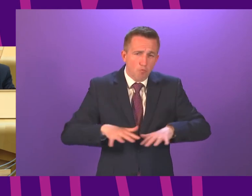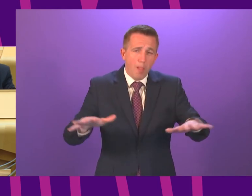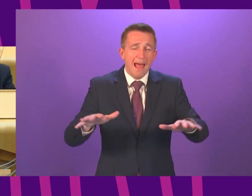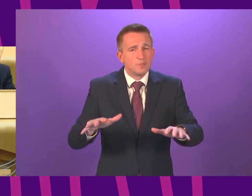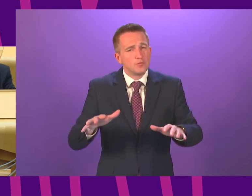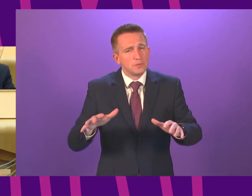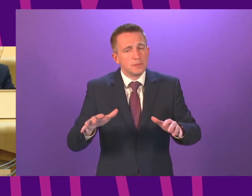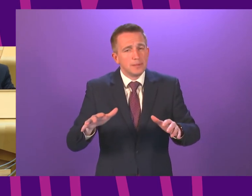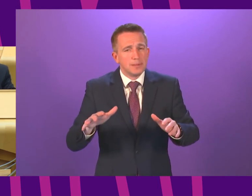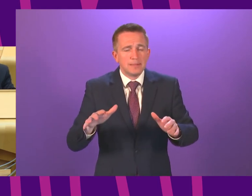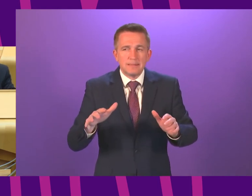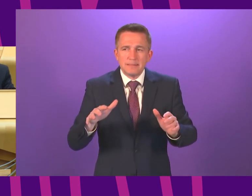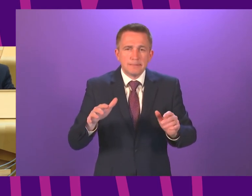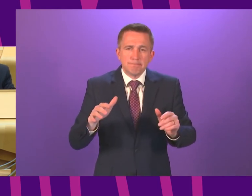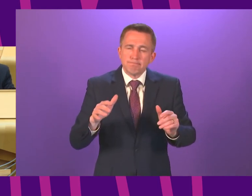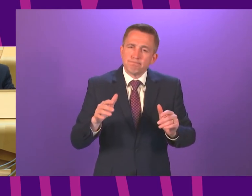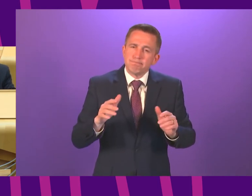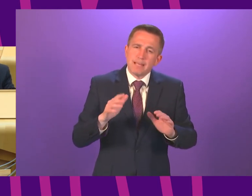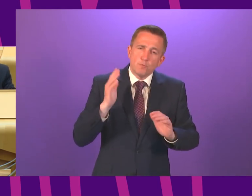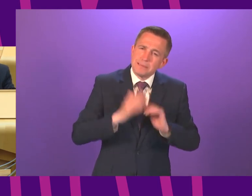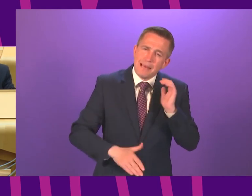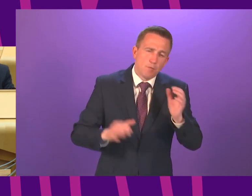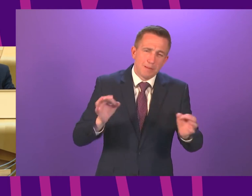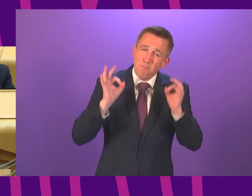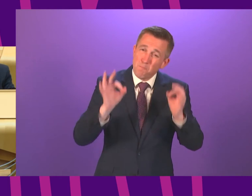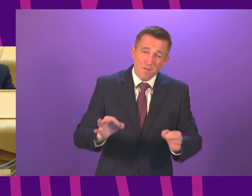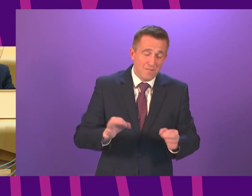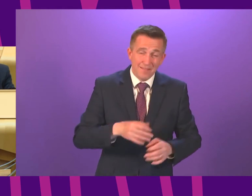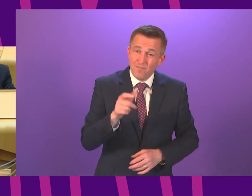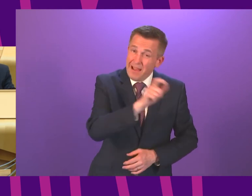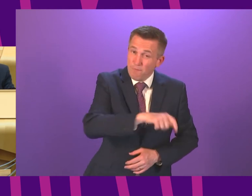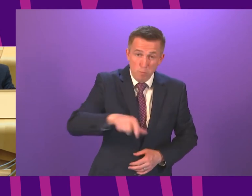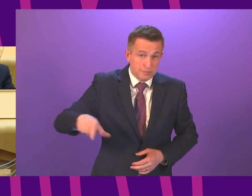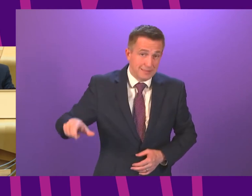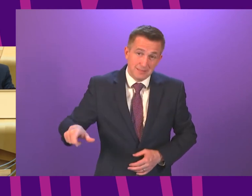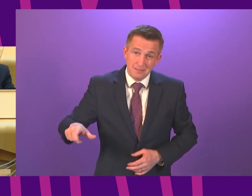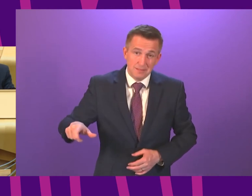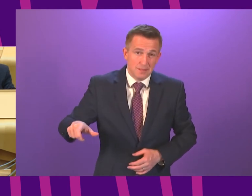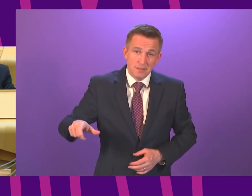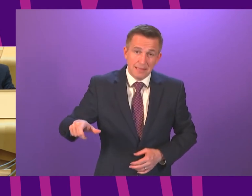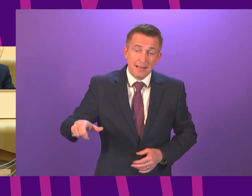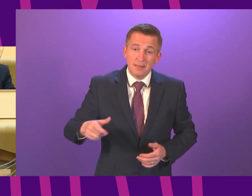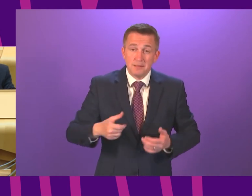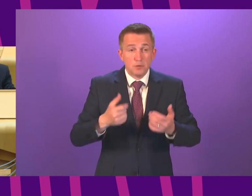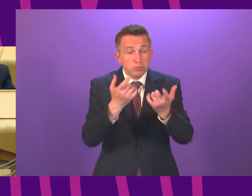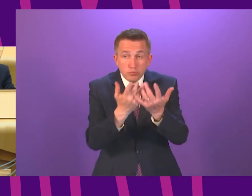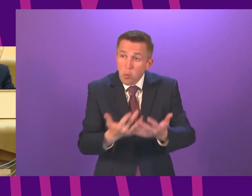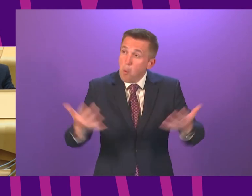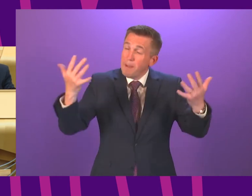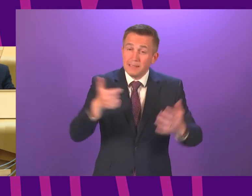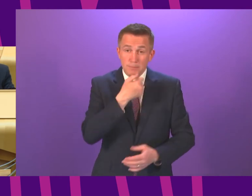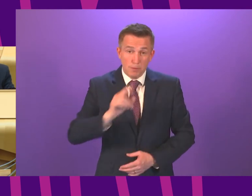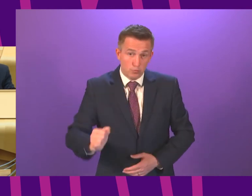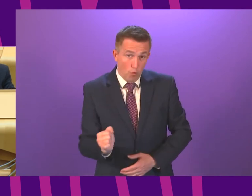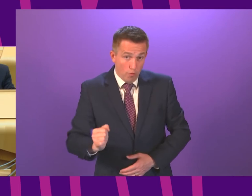say otherwise but it is not going to be absolutely perfect on every occasion for everybody there are lots and lots of people not least